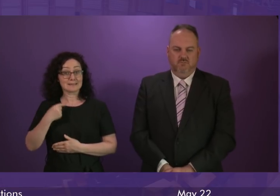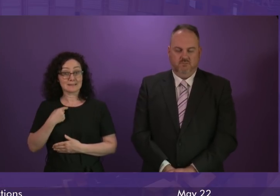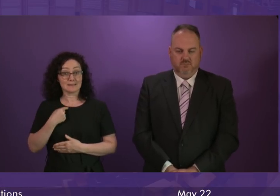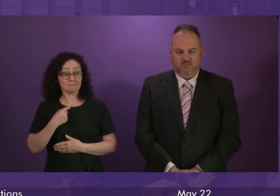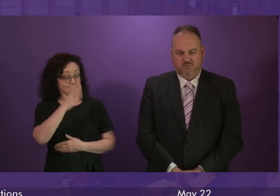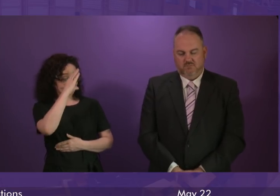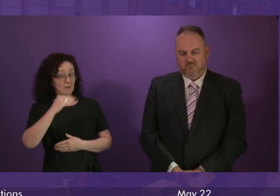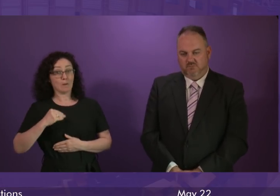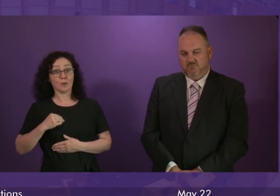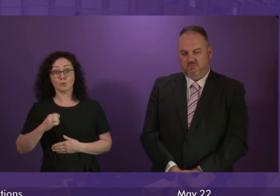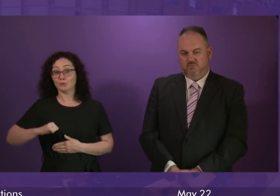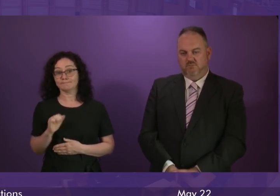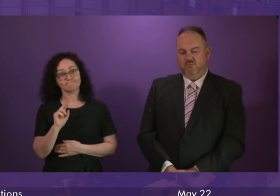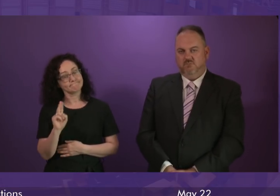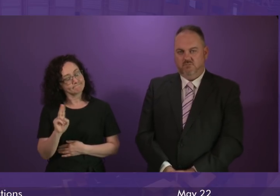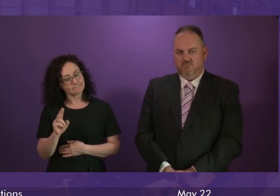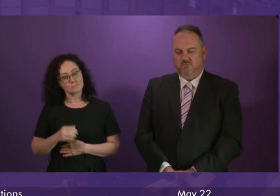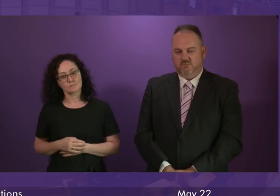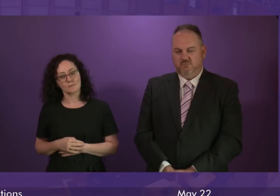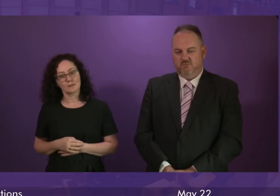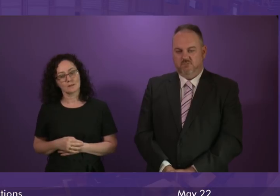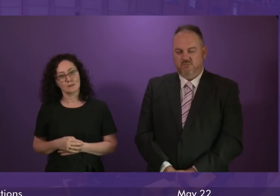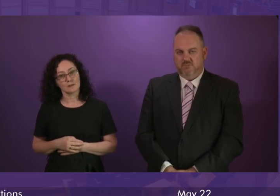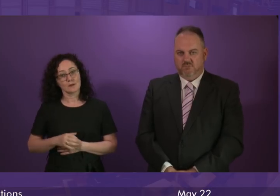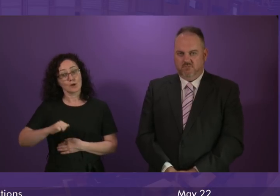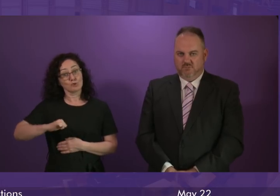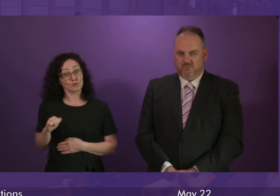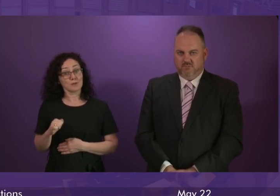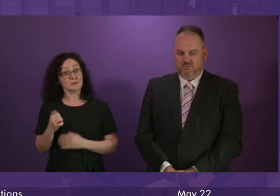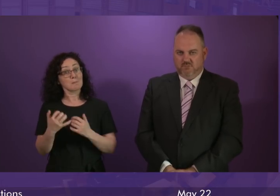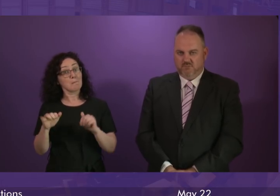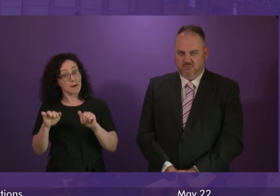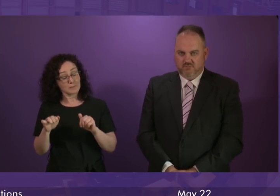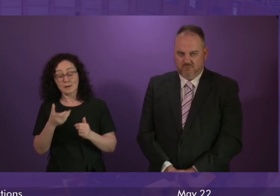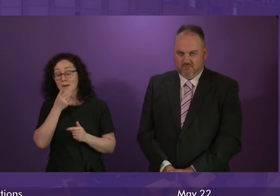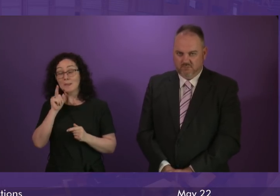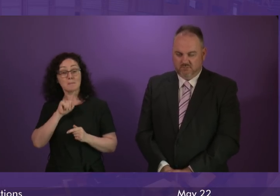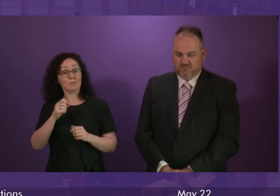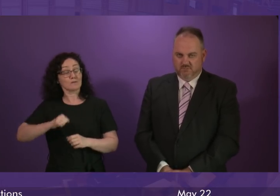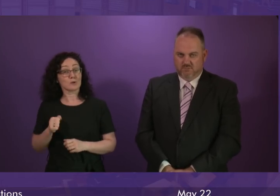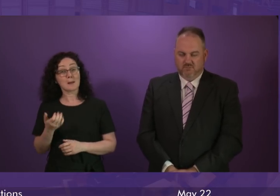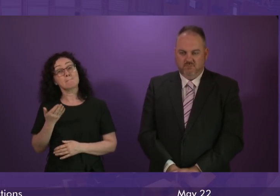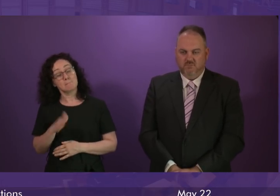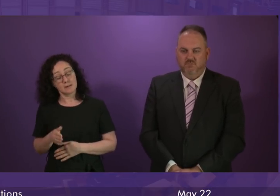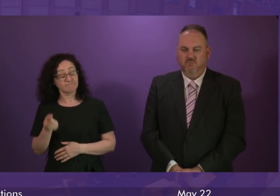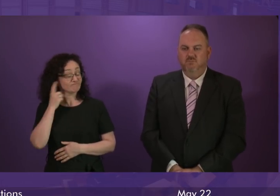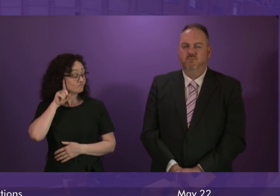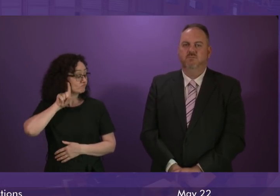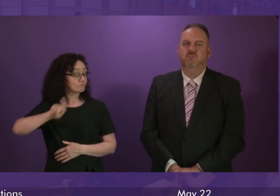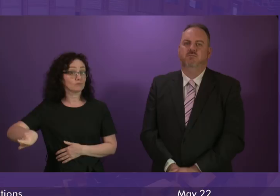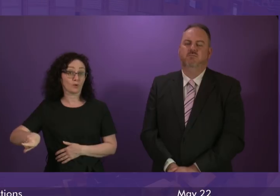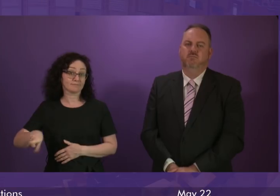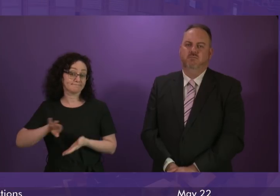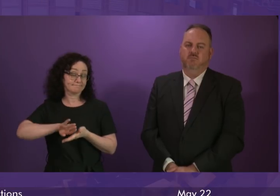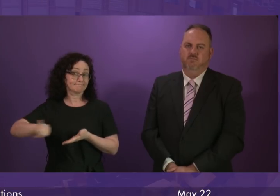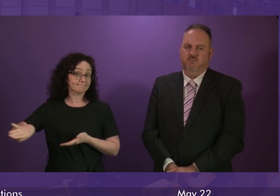Scotland, the Scottish Government, the Scottish Parliament and the people of Scotland more generally have been completely ignored in this whole sorry saga,